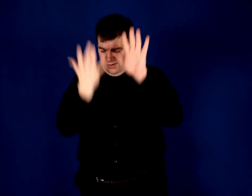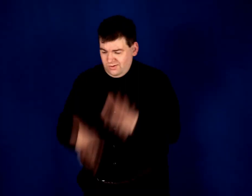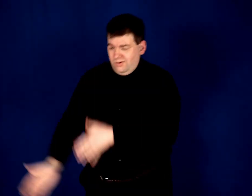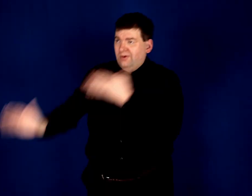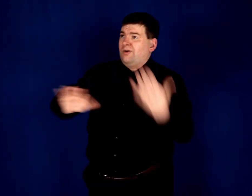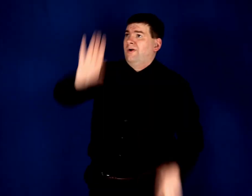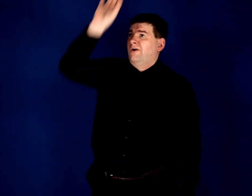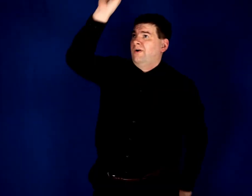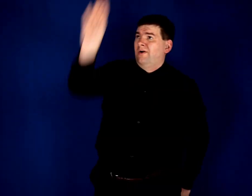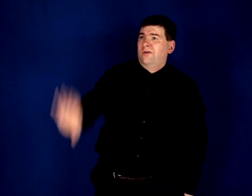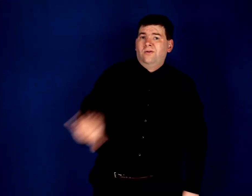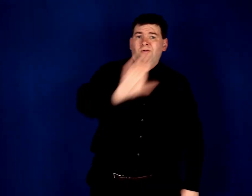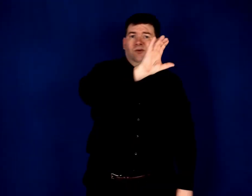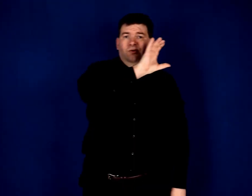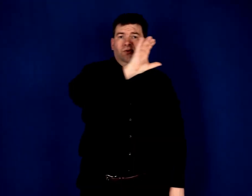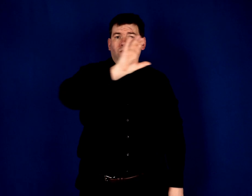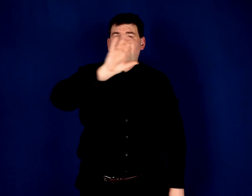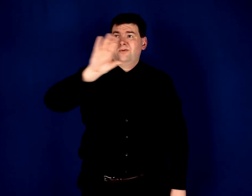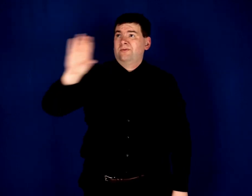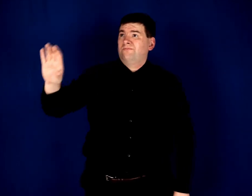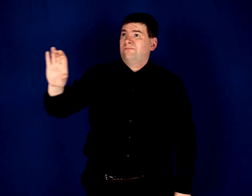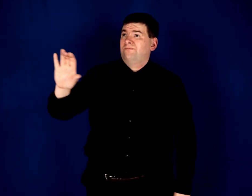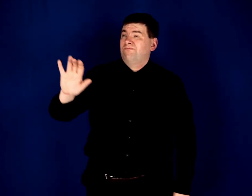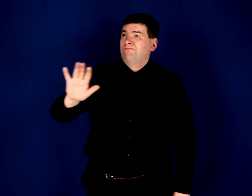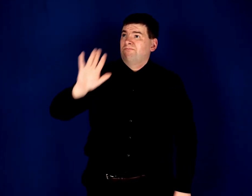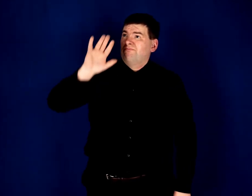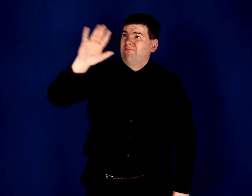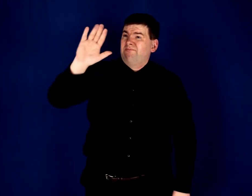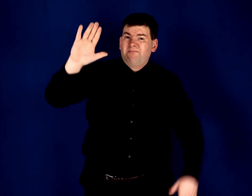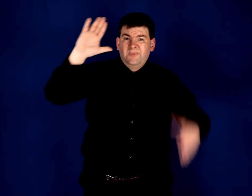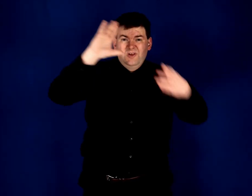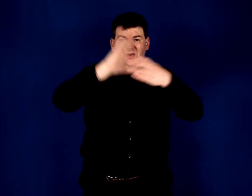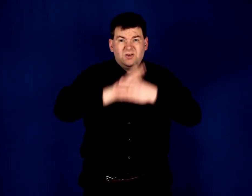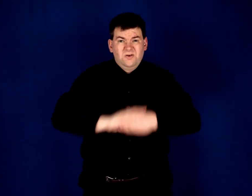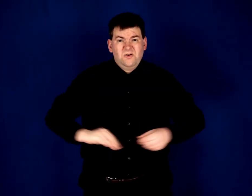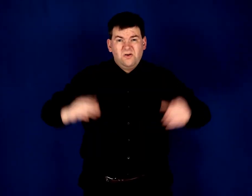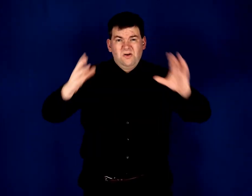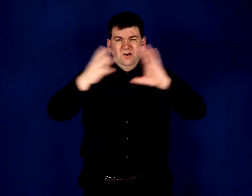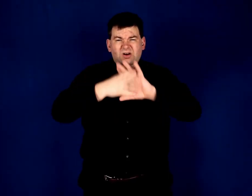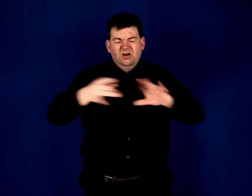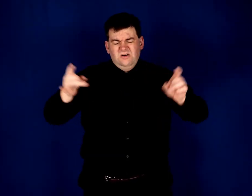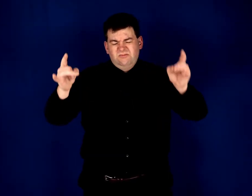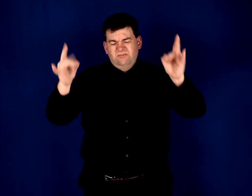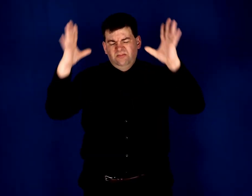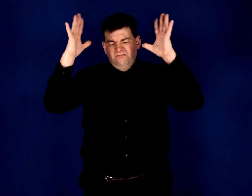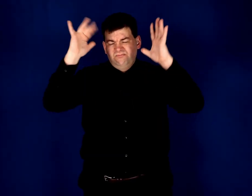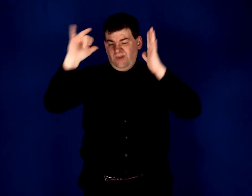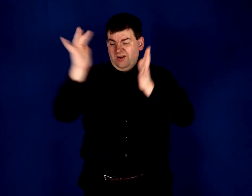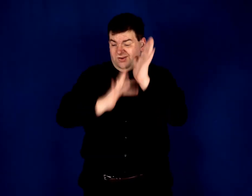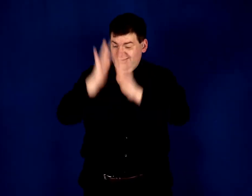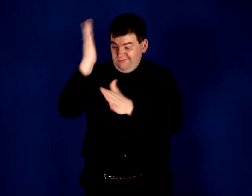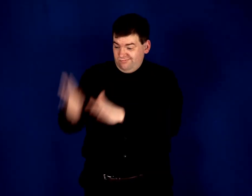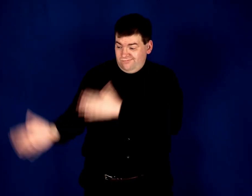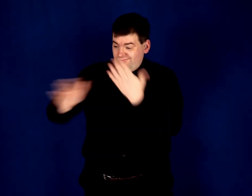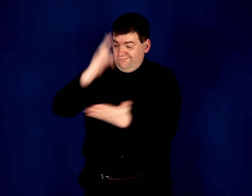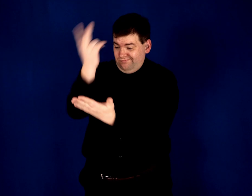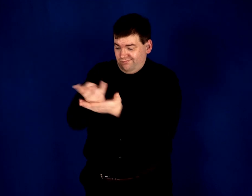died on that tree His story was doomed in that stone